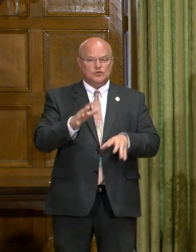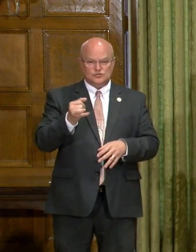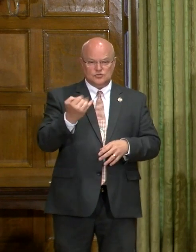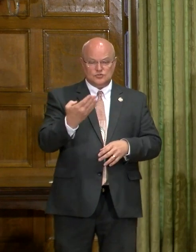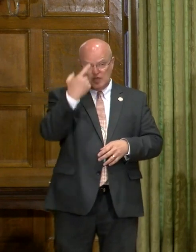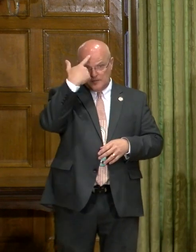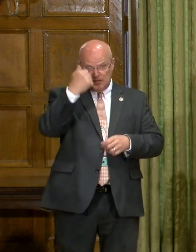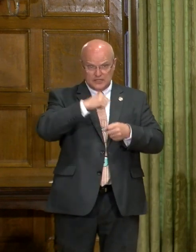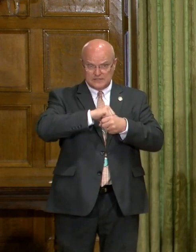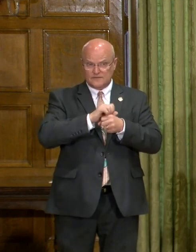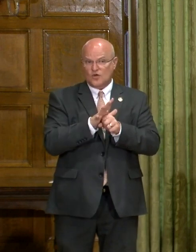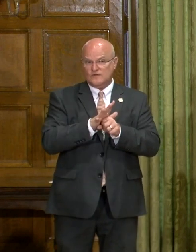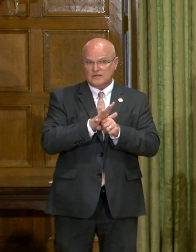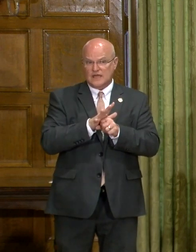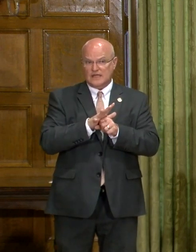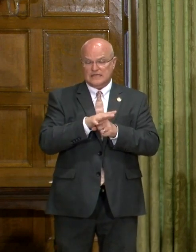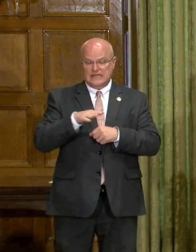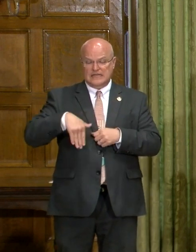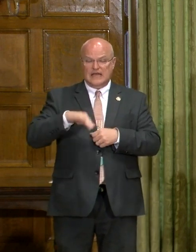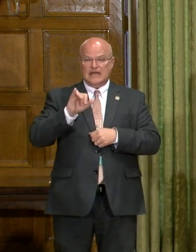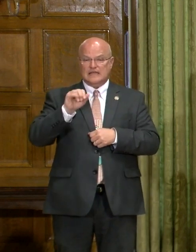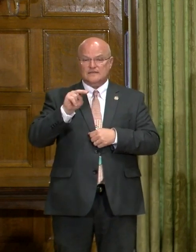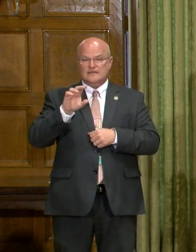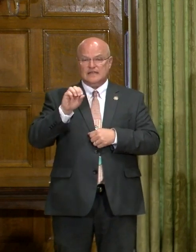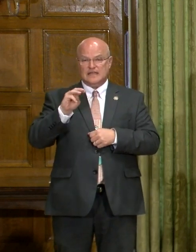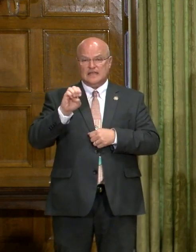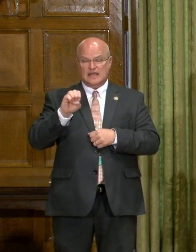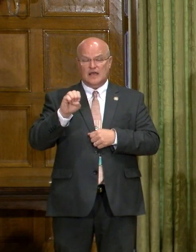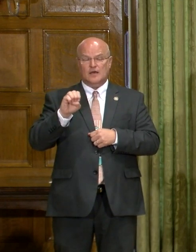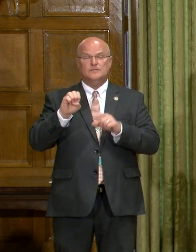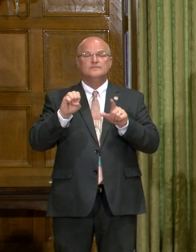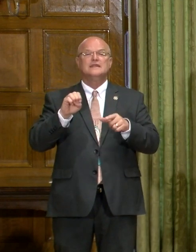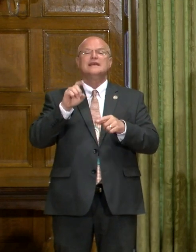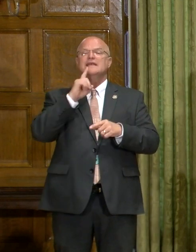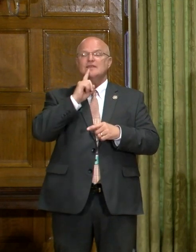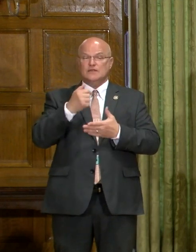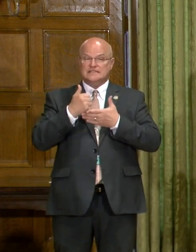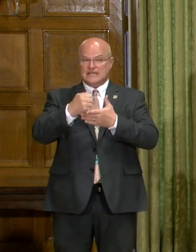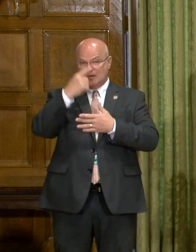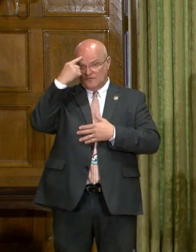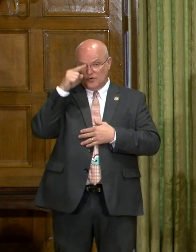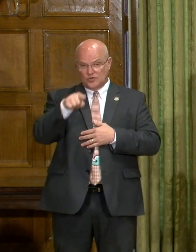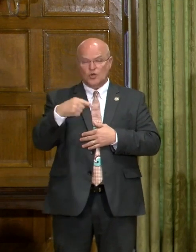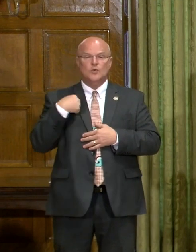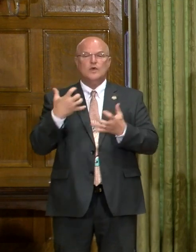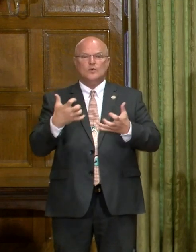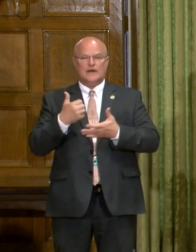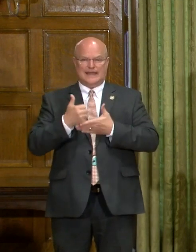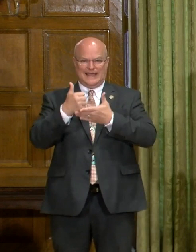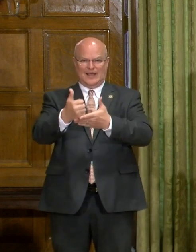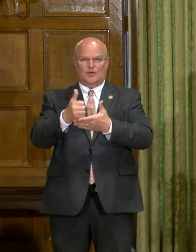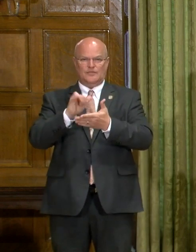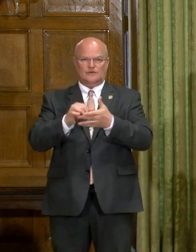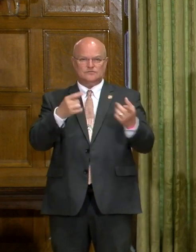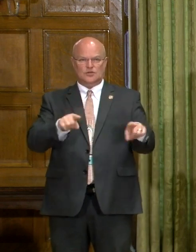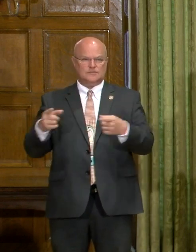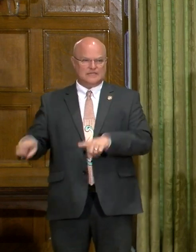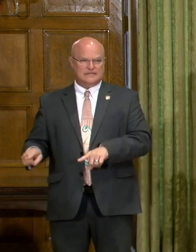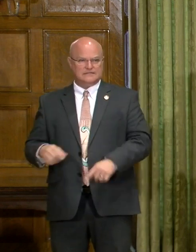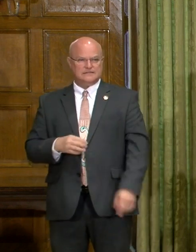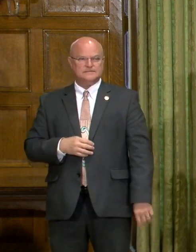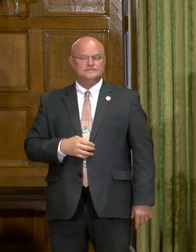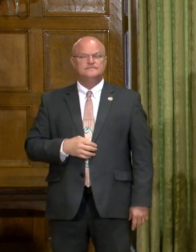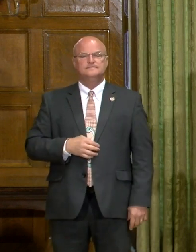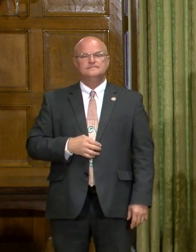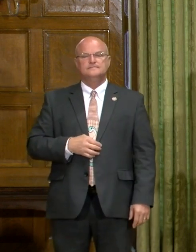your job, because of a lack of income, because of COVID-19, there is help for you, and we want to be able to help in those circumstances.